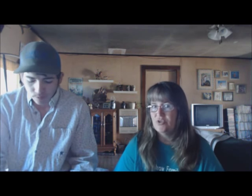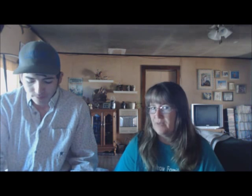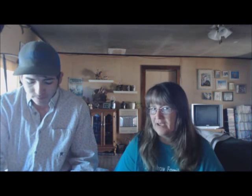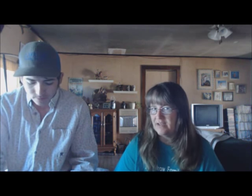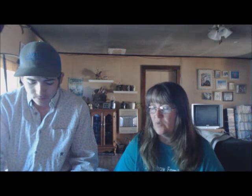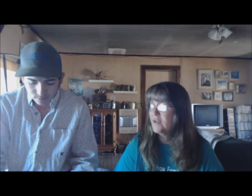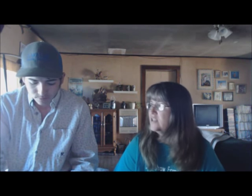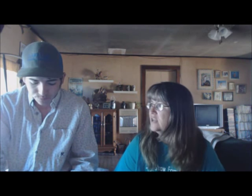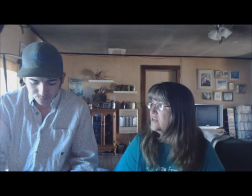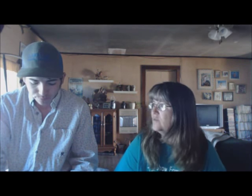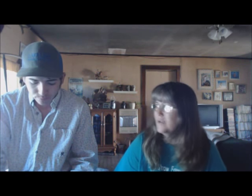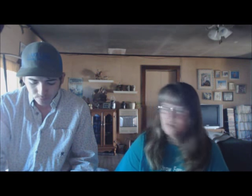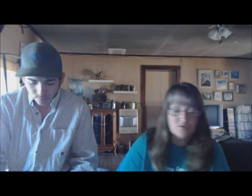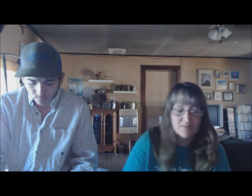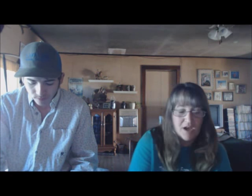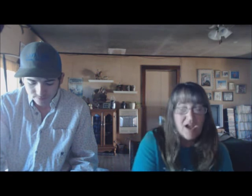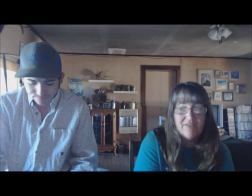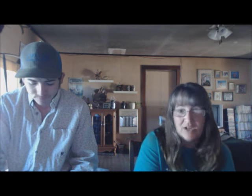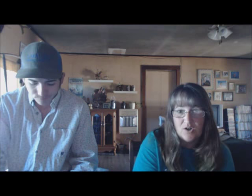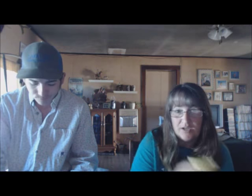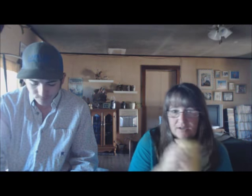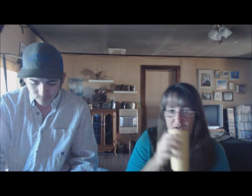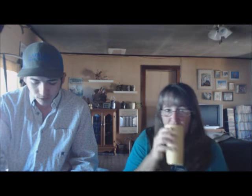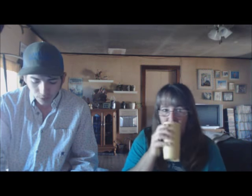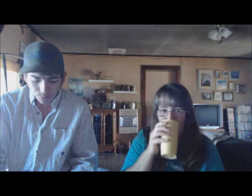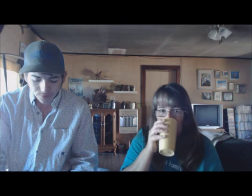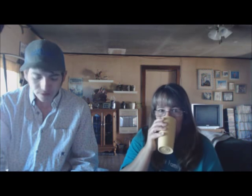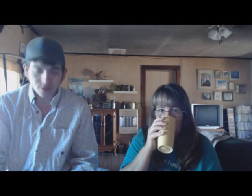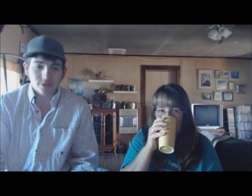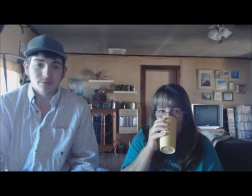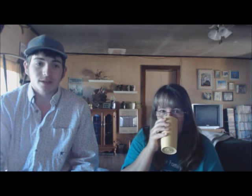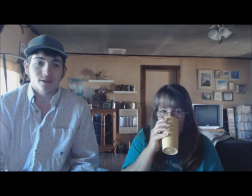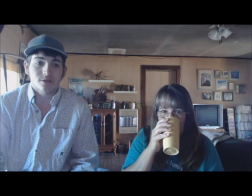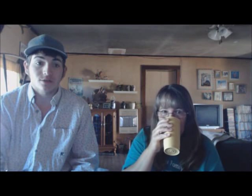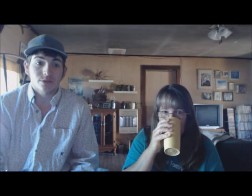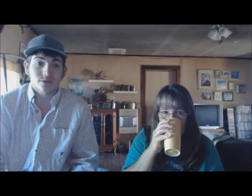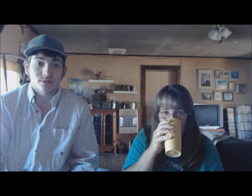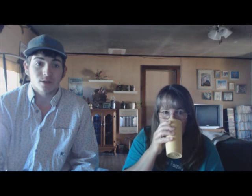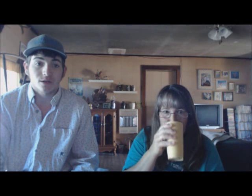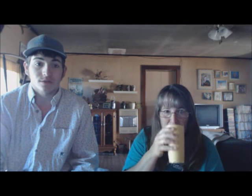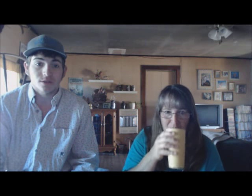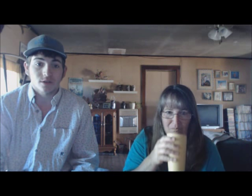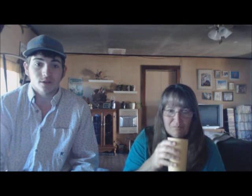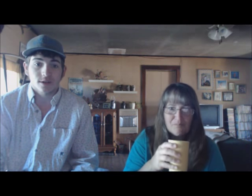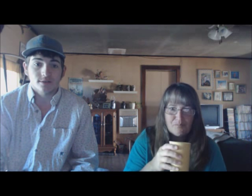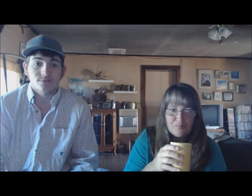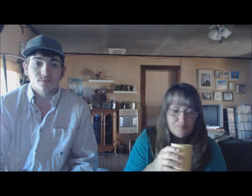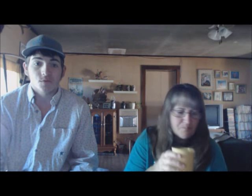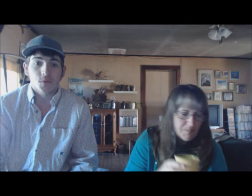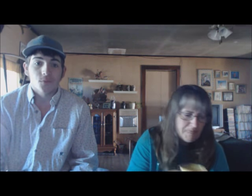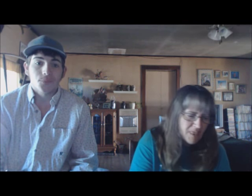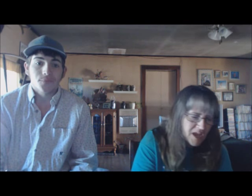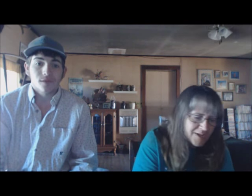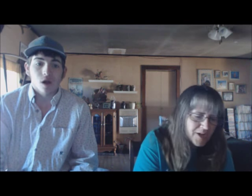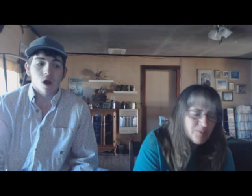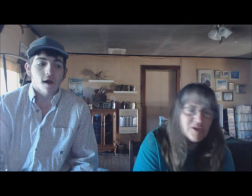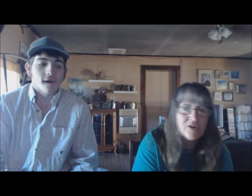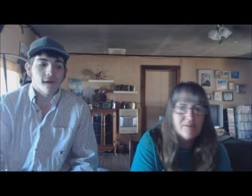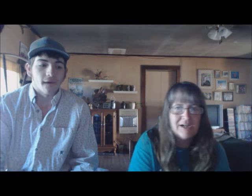shoes back. Now, why did Storm not have any on? Because she'd been hurt. So, we took them off and turned her out. Anytime we turn them